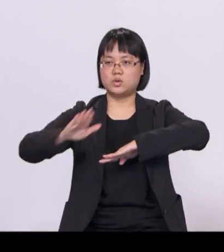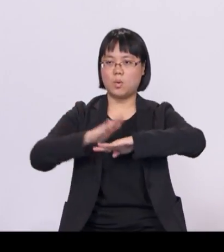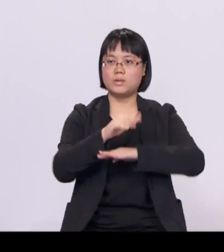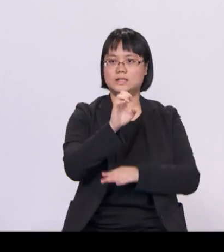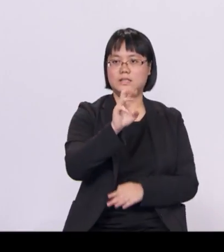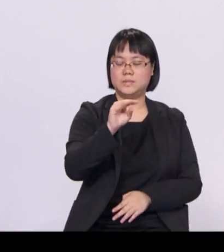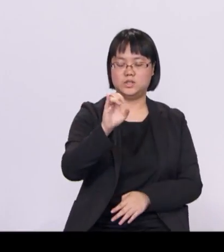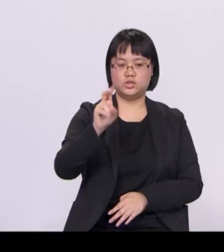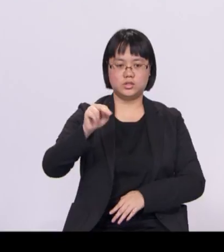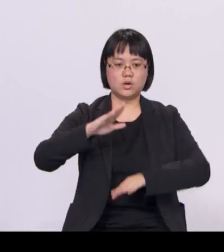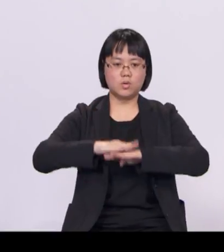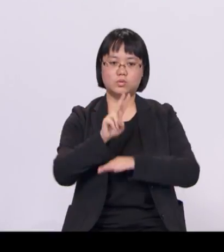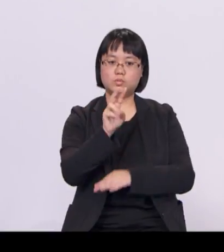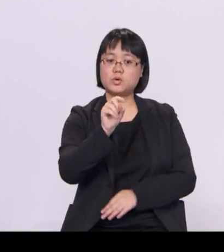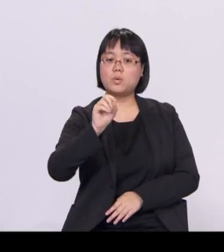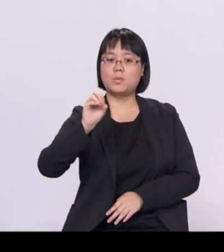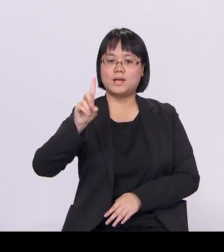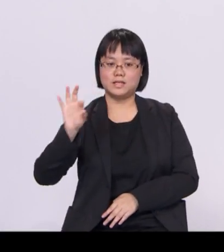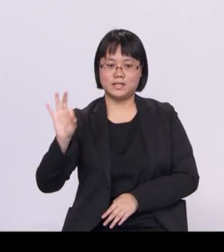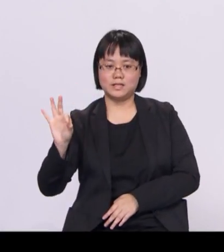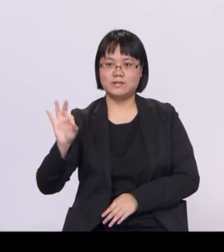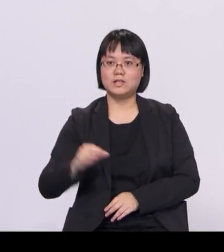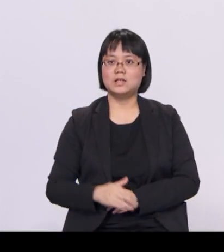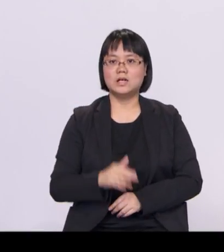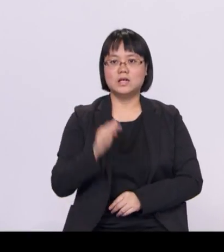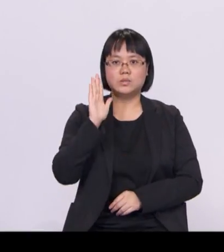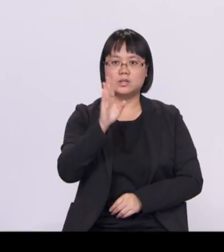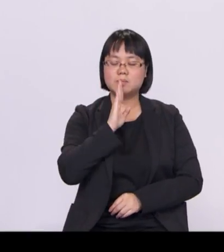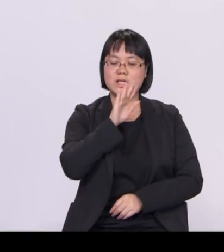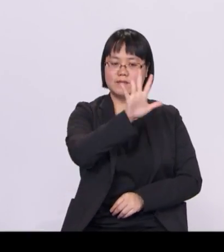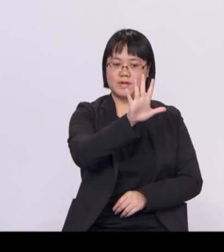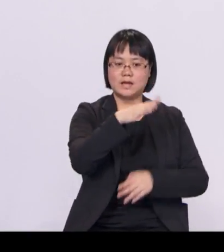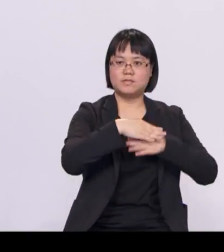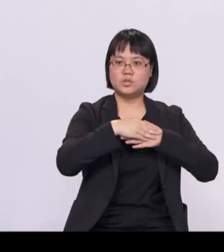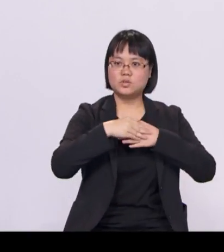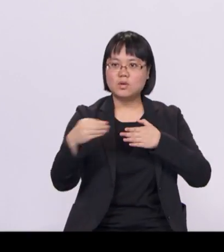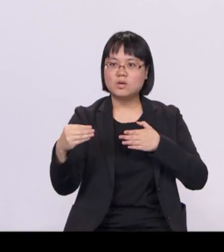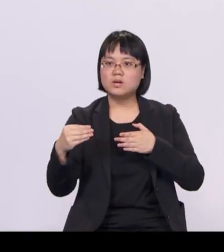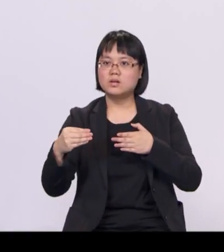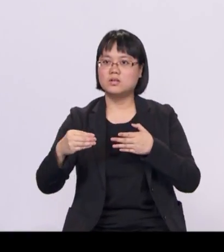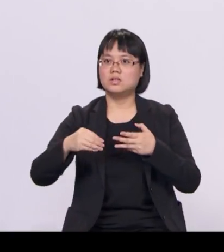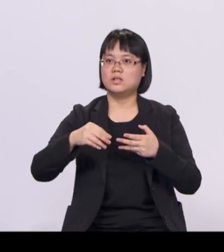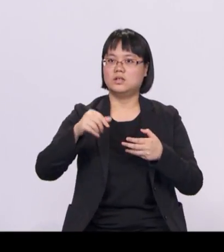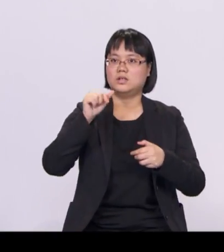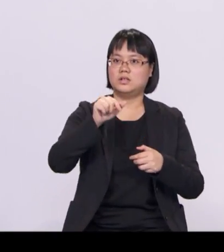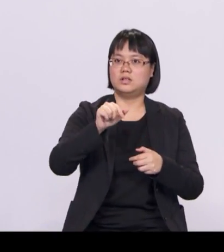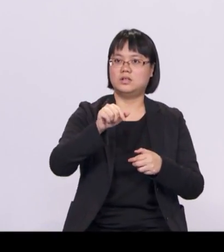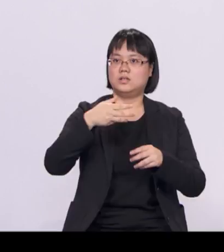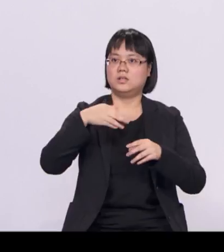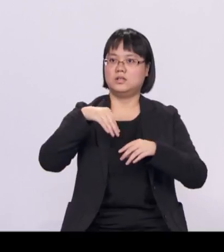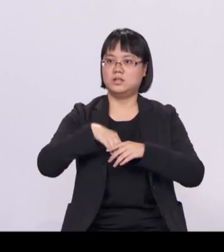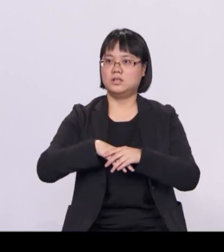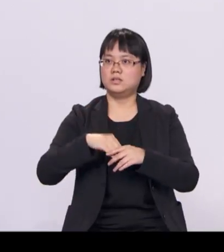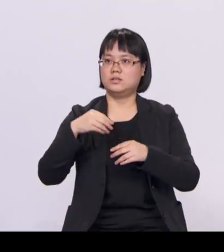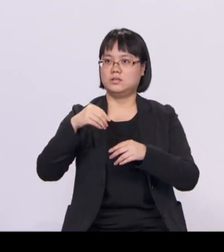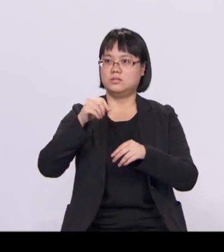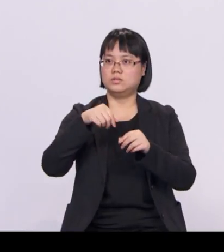The carbon tax will be $5 per tonne of greenhouse gas emissions in the first instance, from 2019